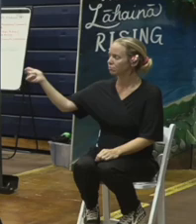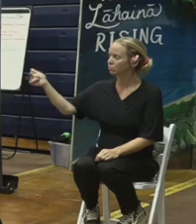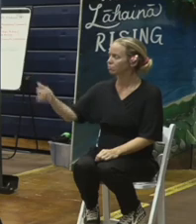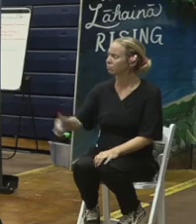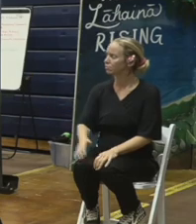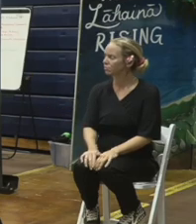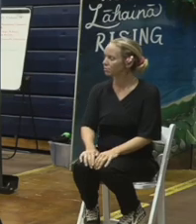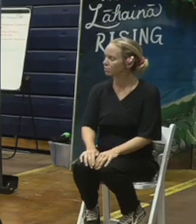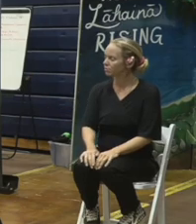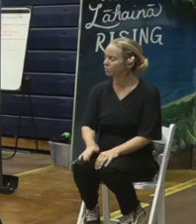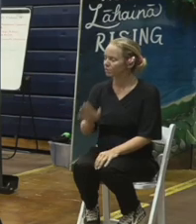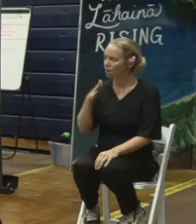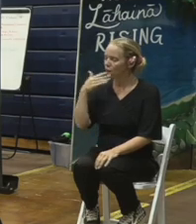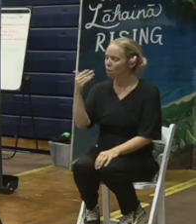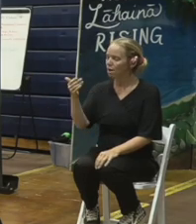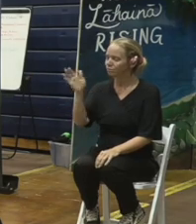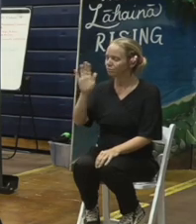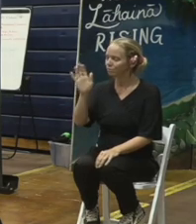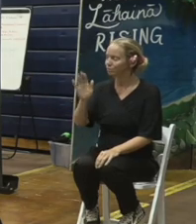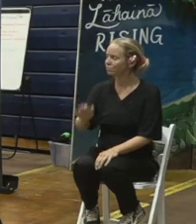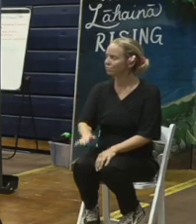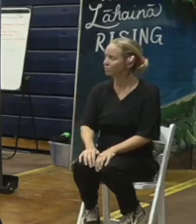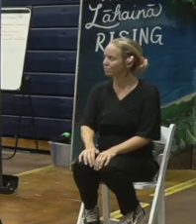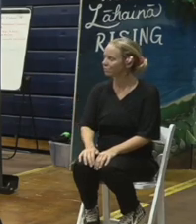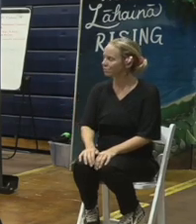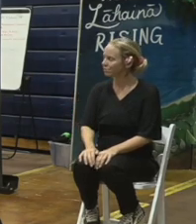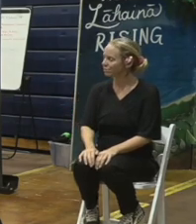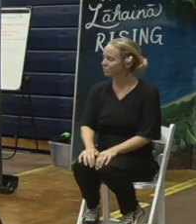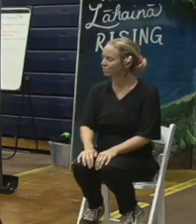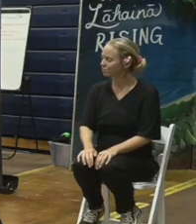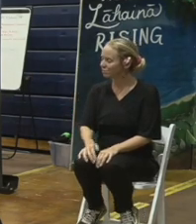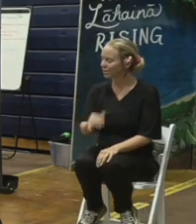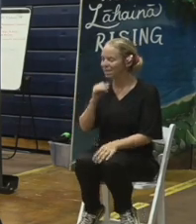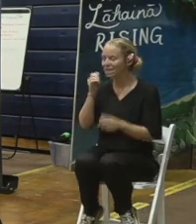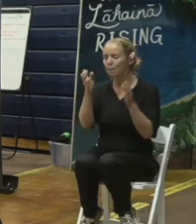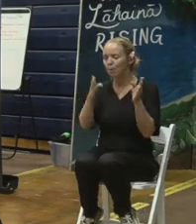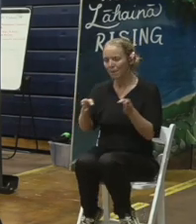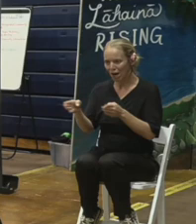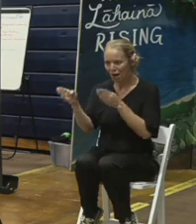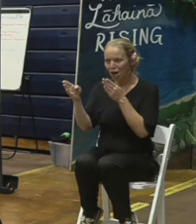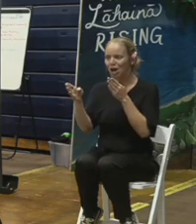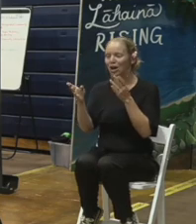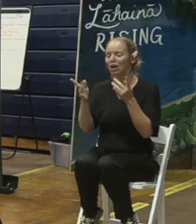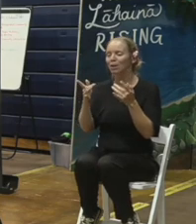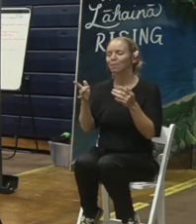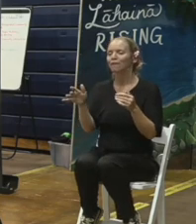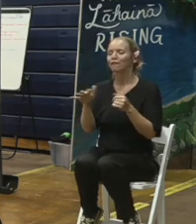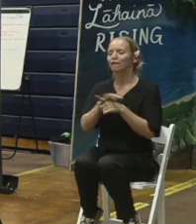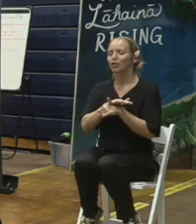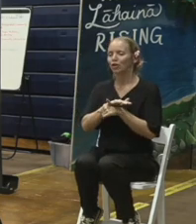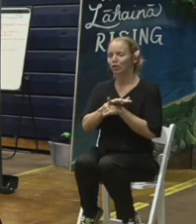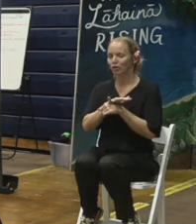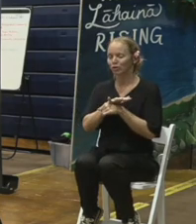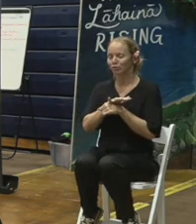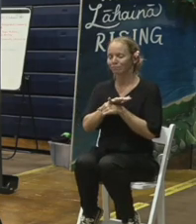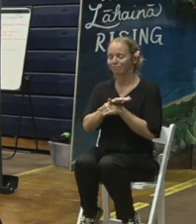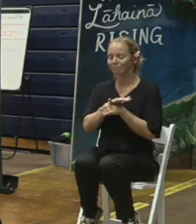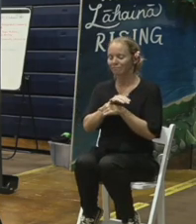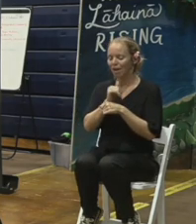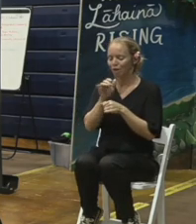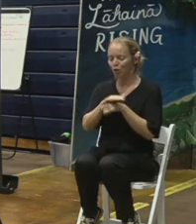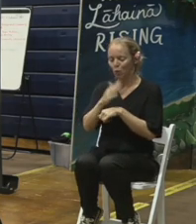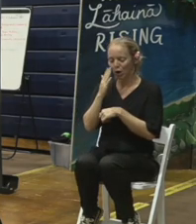hello guys sorry I'm very unprepared fully aware that I would be presenting but we did